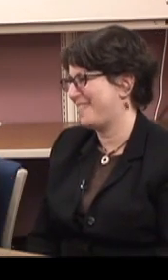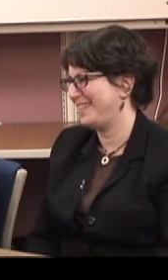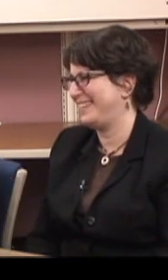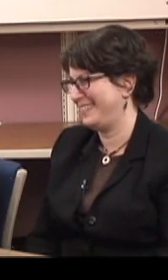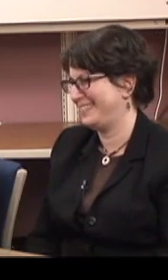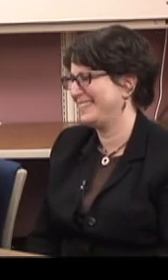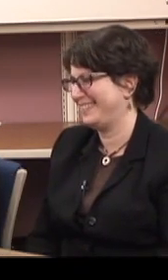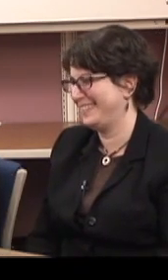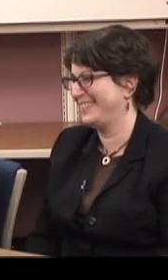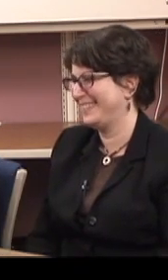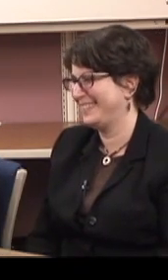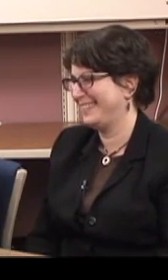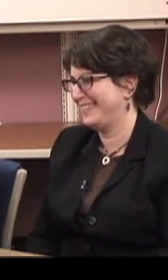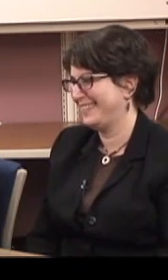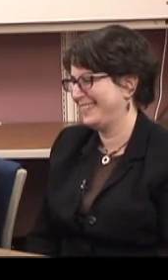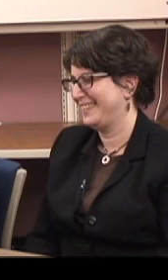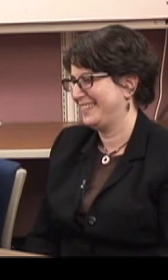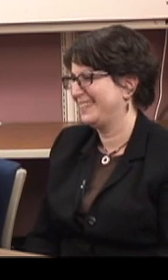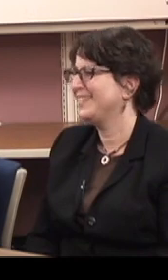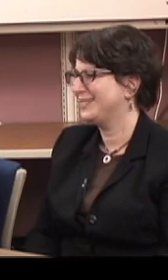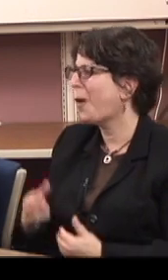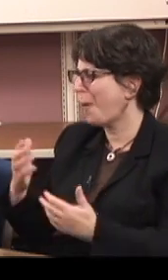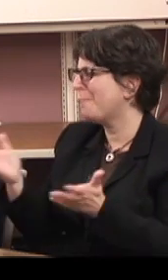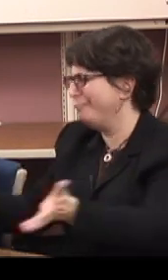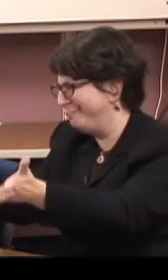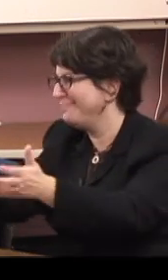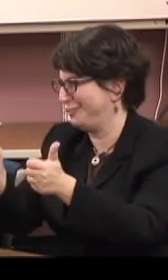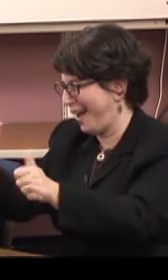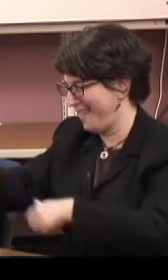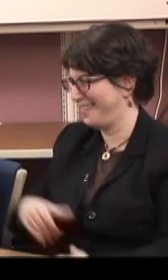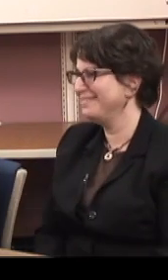Yes, definitely. Yes. It's, it's a good thing to try out.